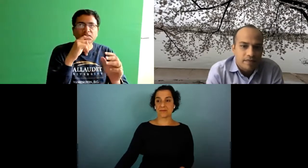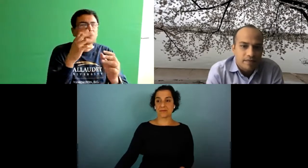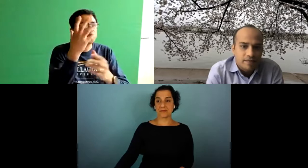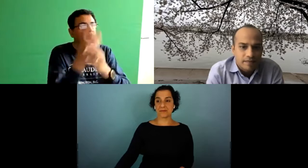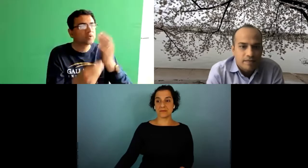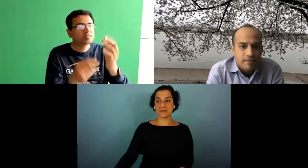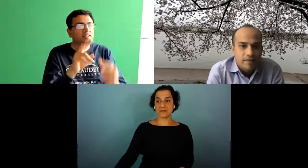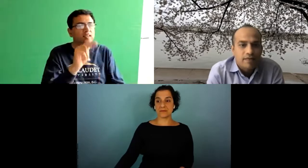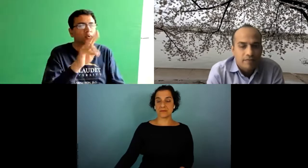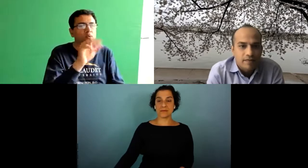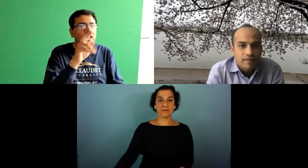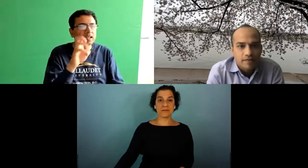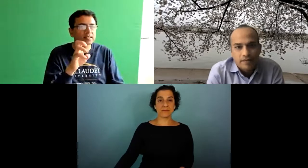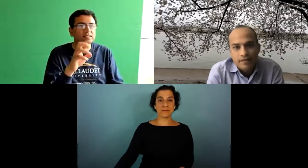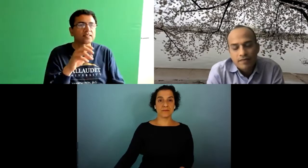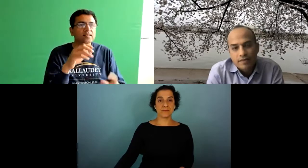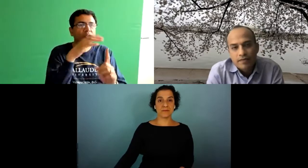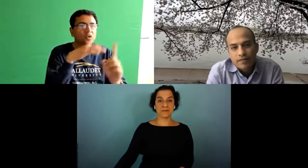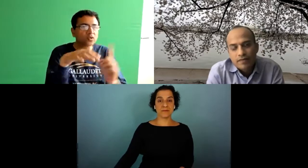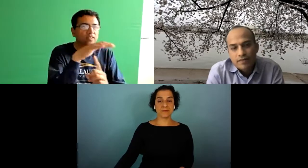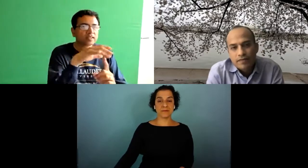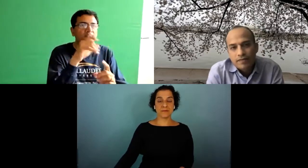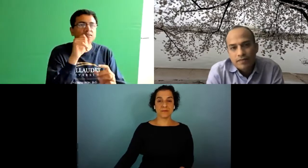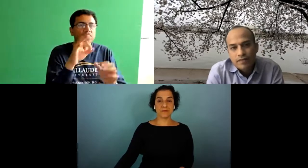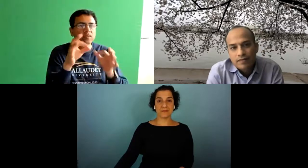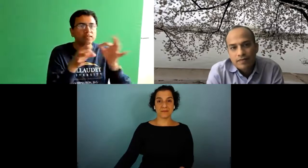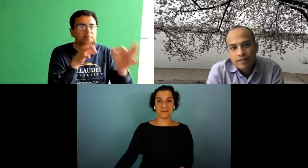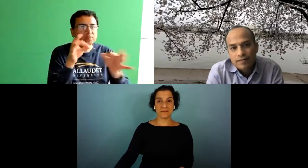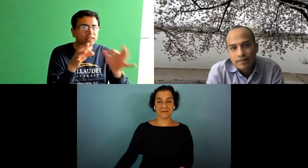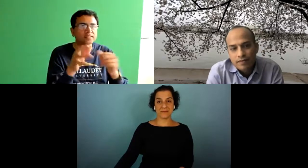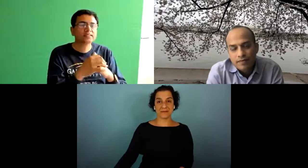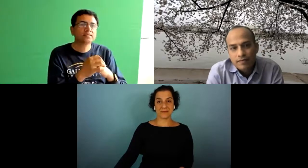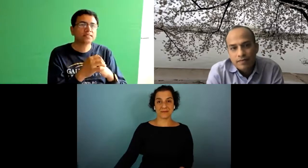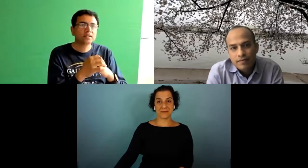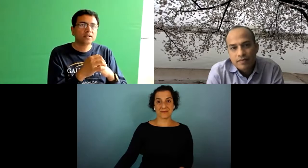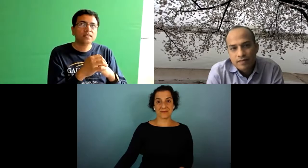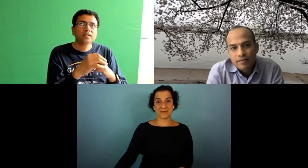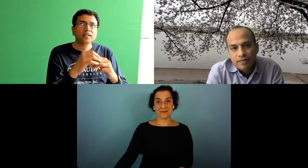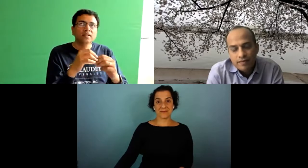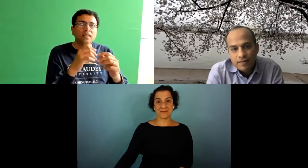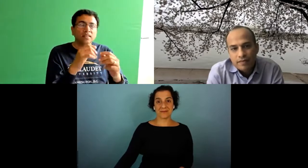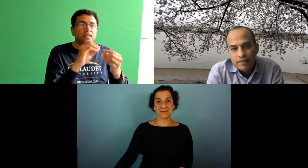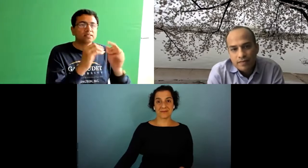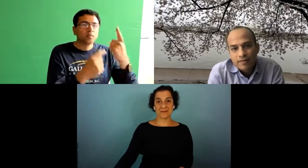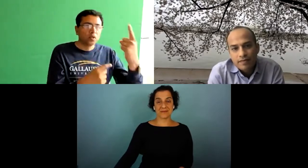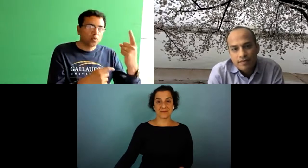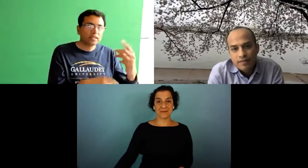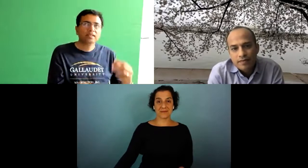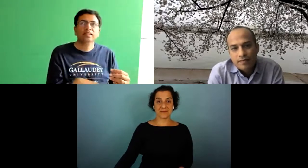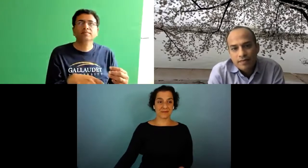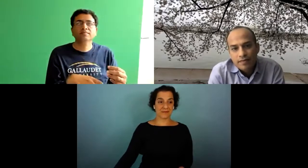watching the captioning because you end up missing out on some of the nuances or the context of these explanations